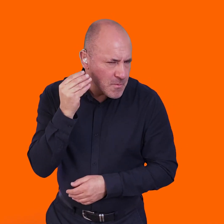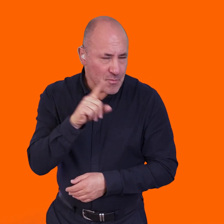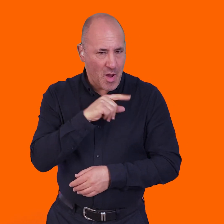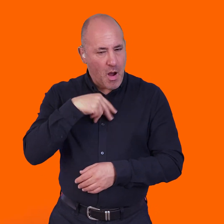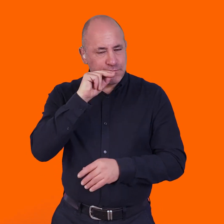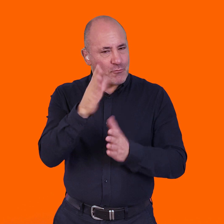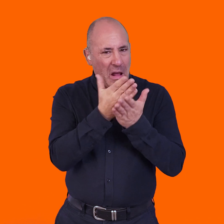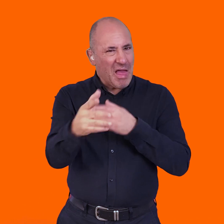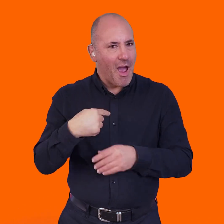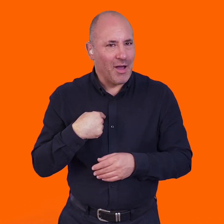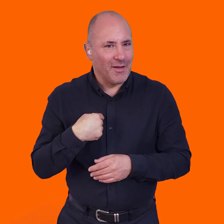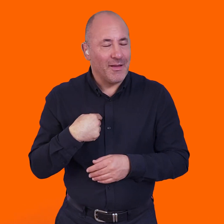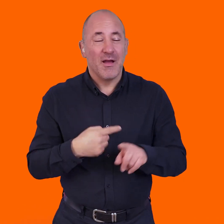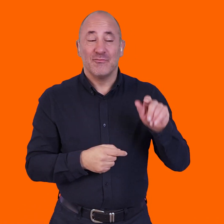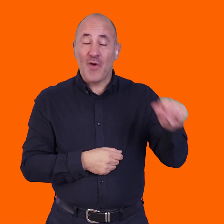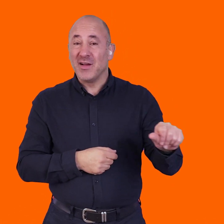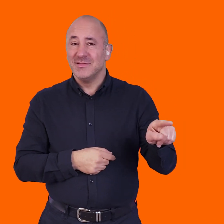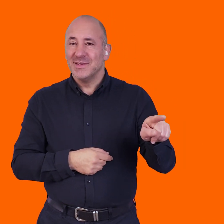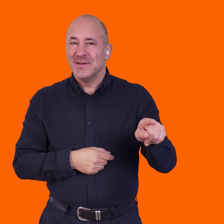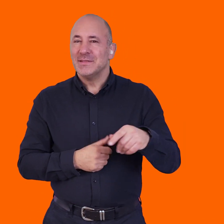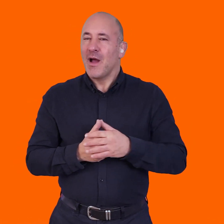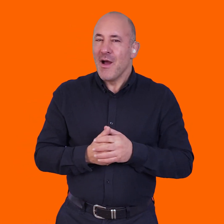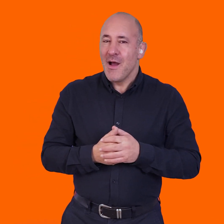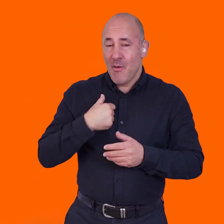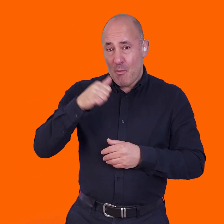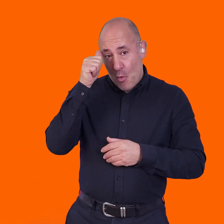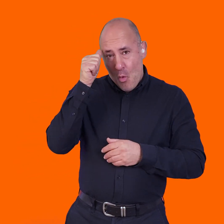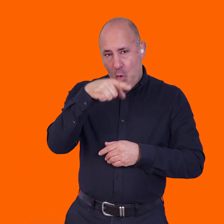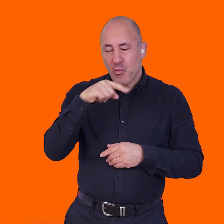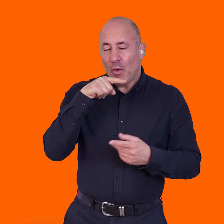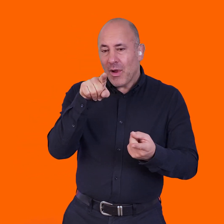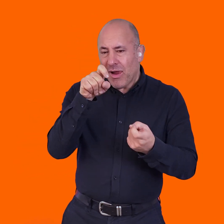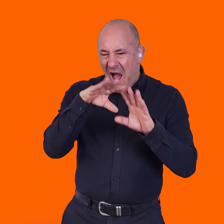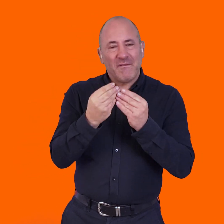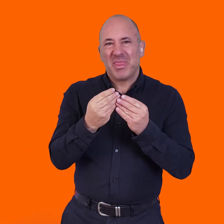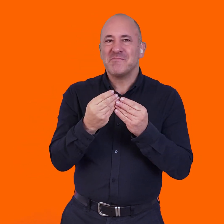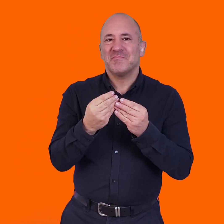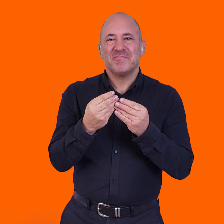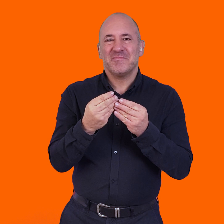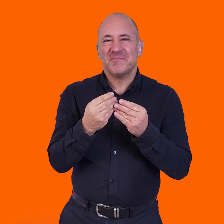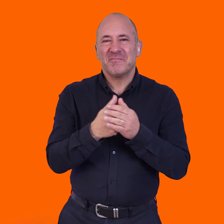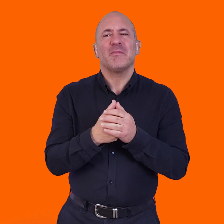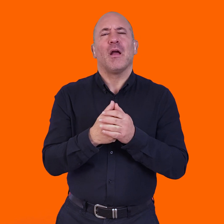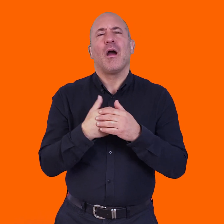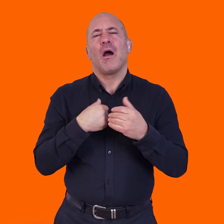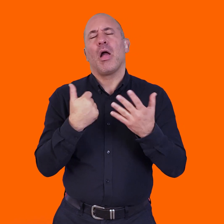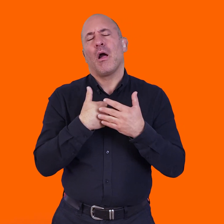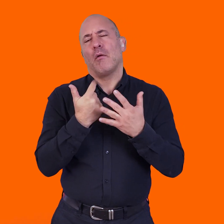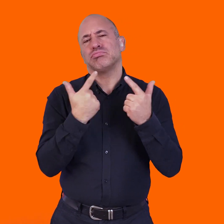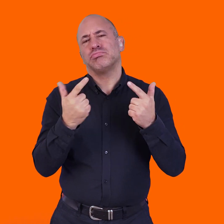me. You know, and, and, and, and, and I'm very aware that they won't always get what I'm saying, and I make